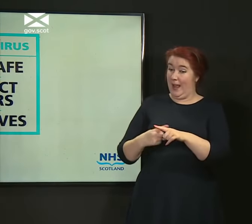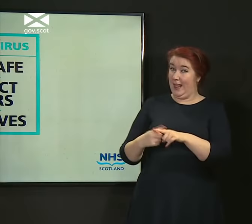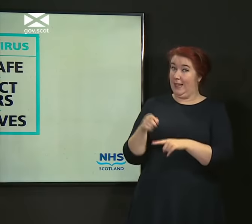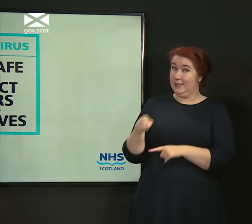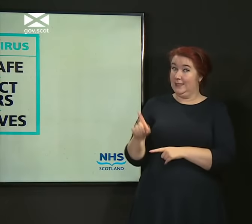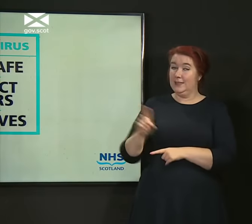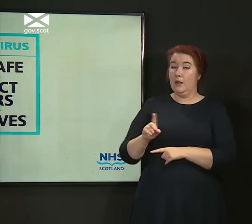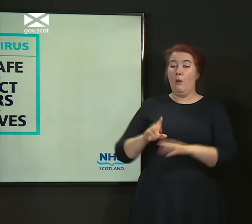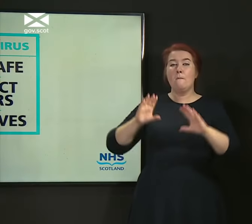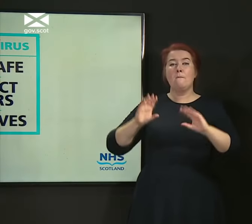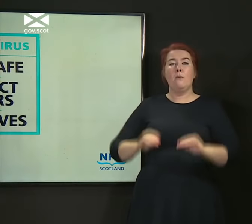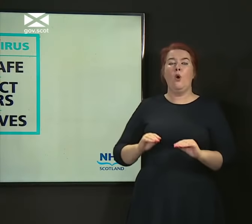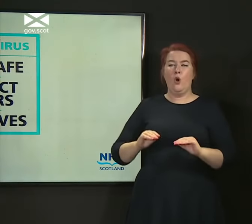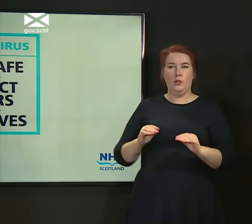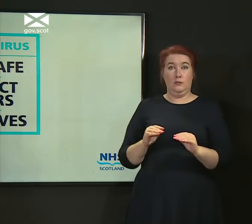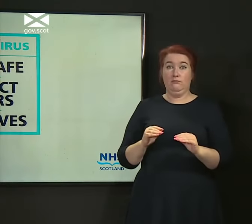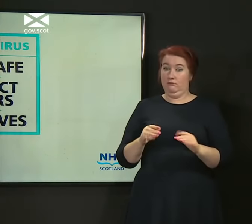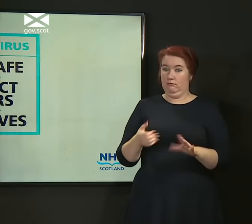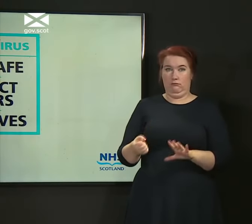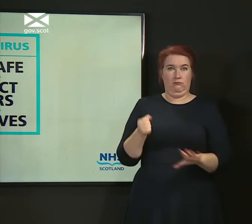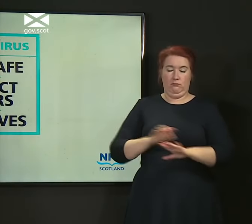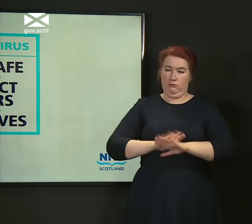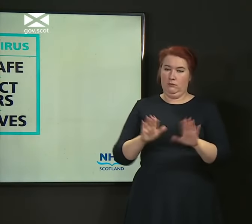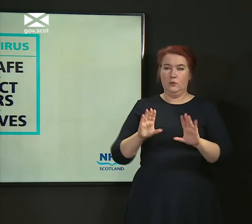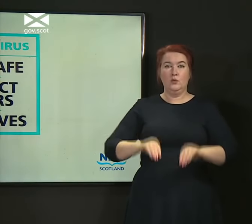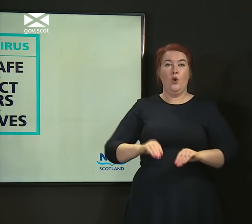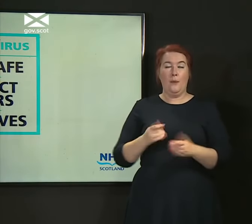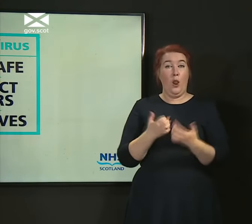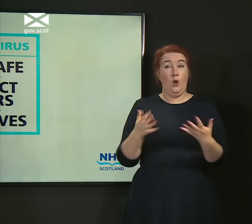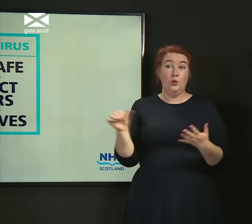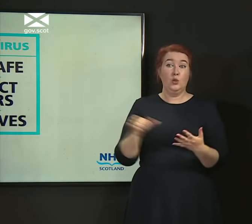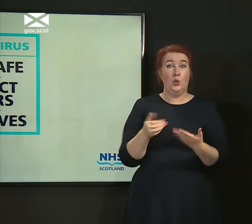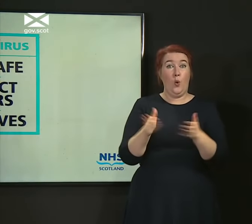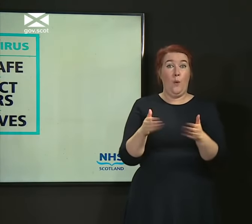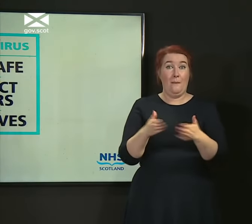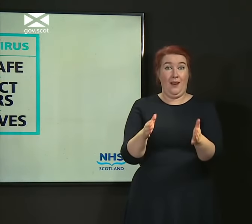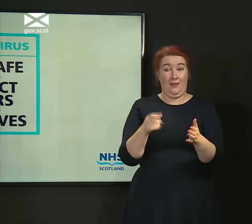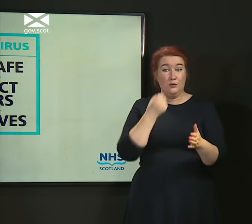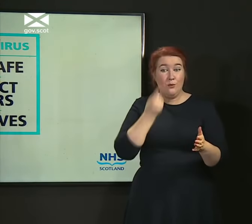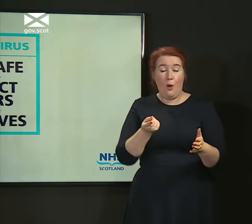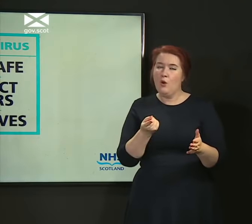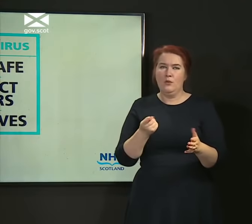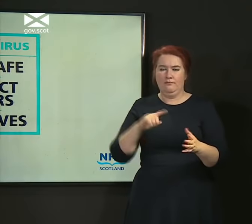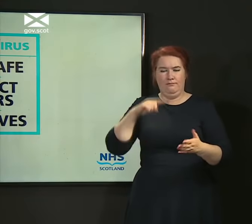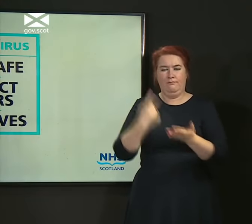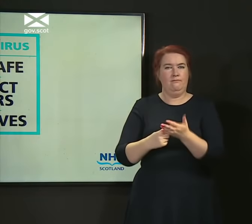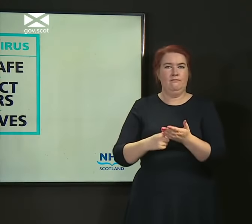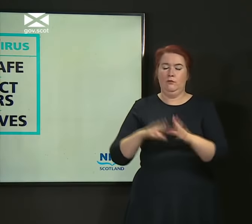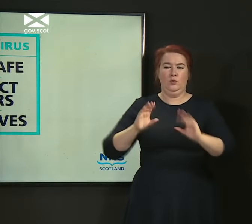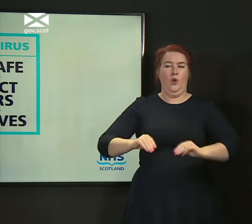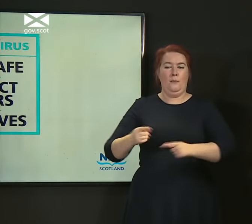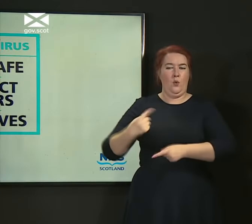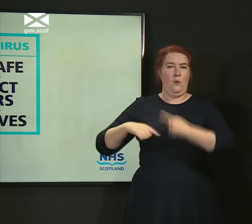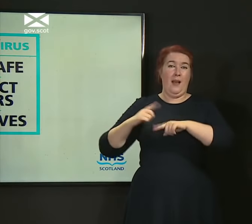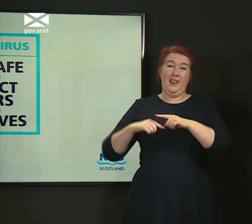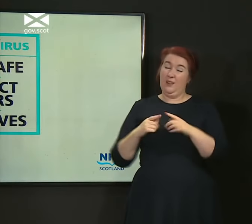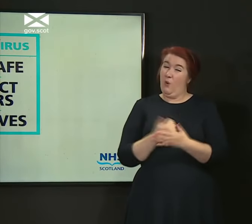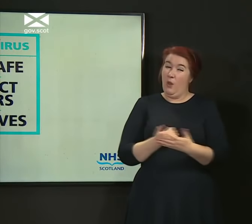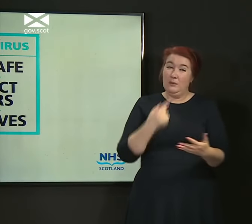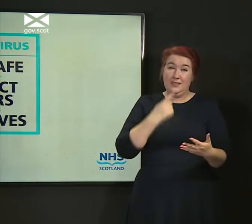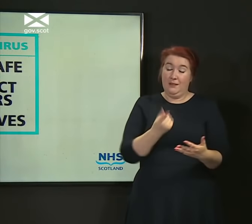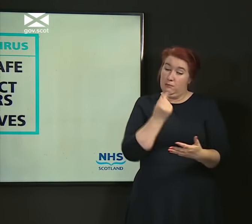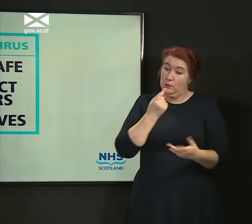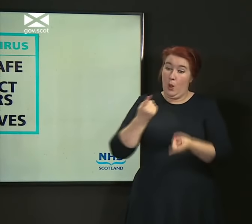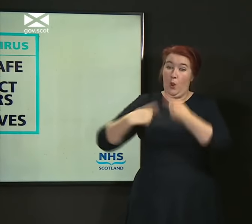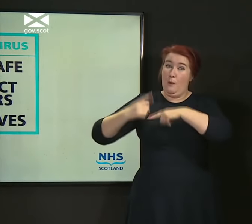paused quite a lot of openings that were meant to be happening tomorrow. And we've always said that there is a reverse gear in each country. And there